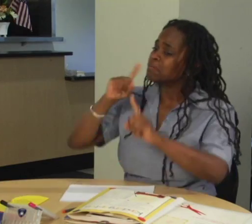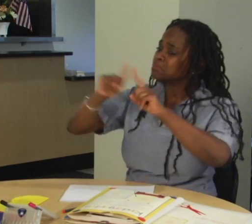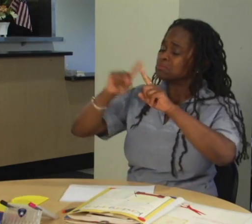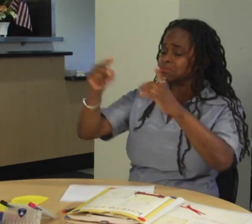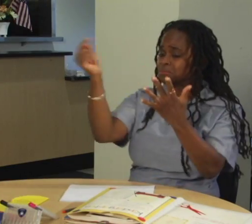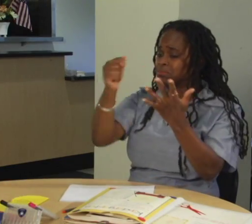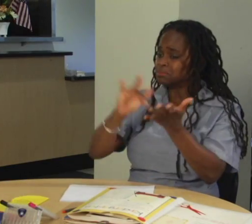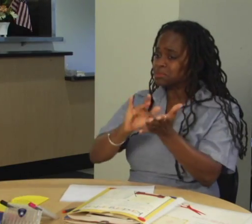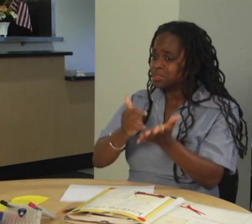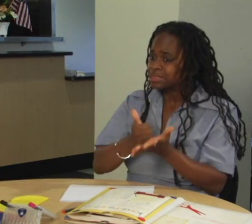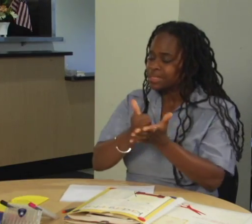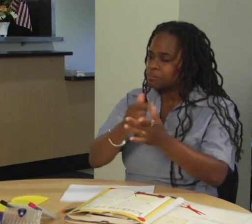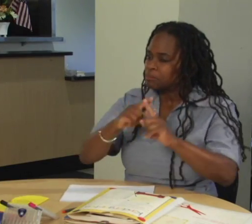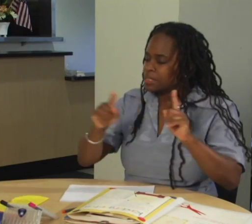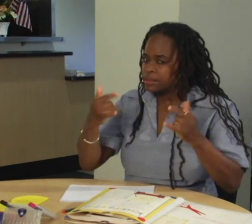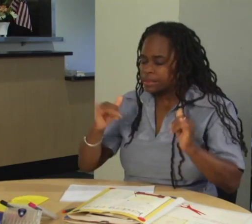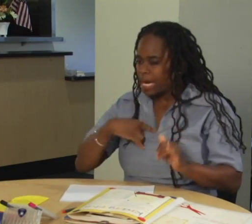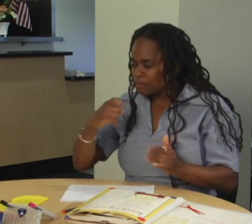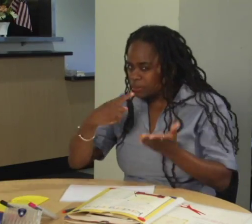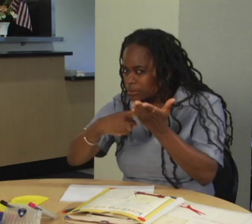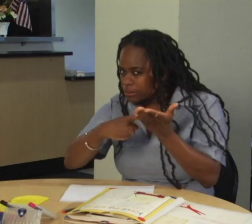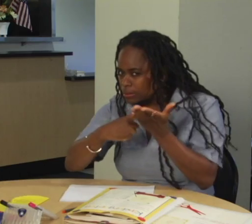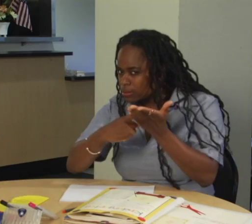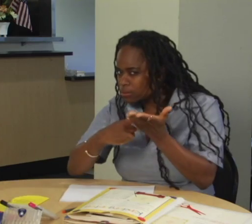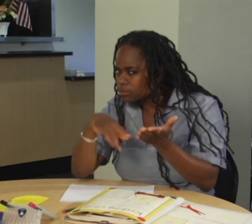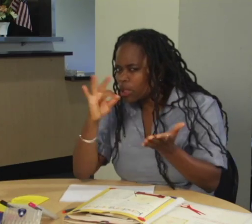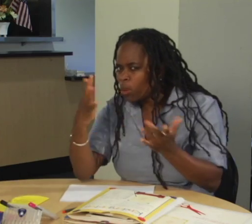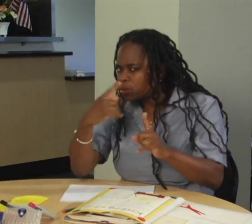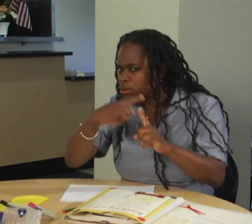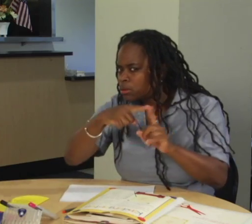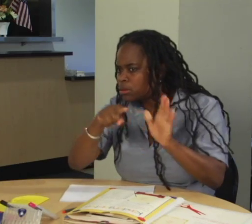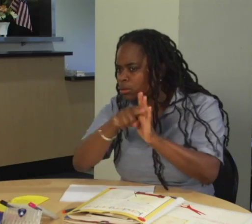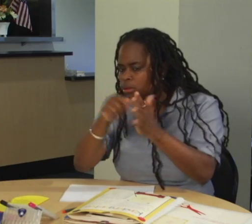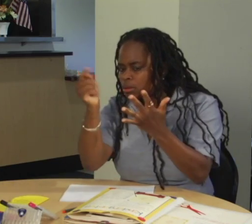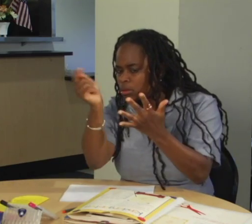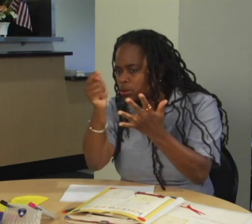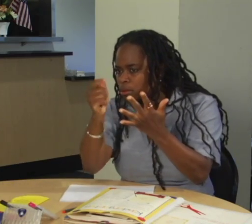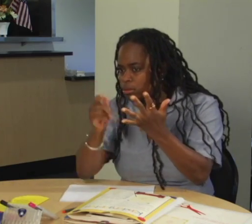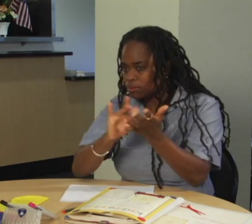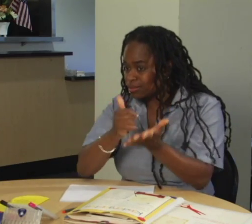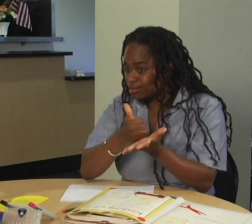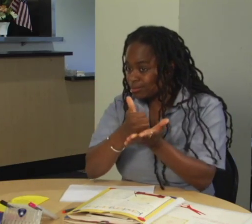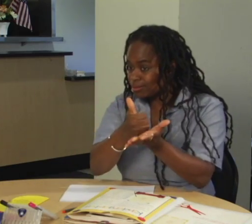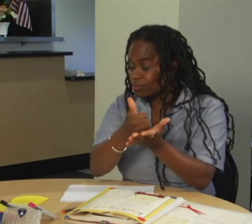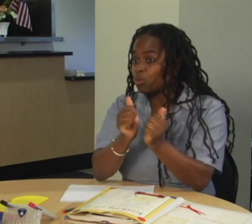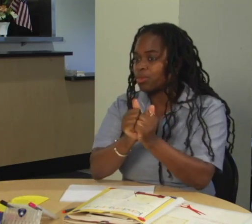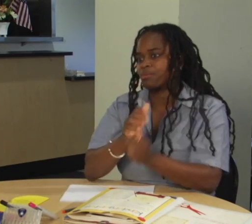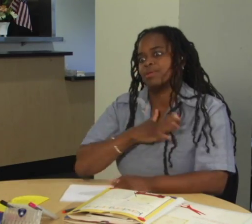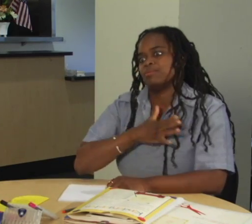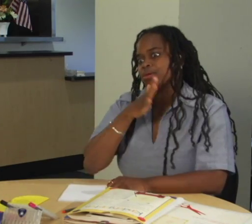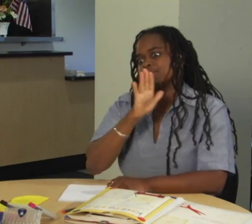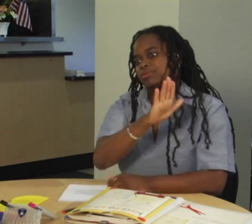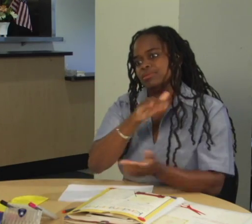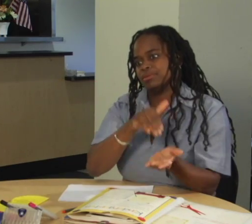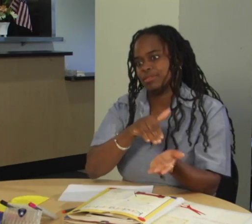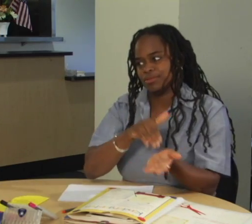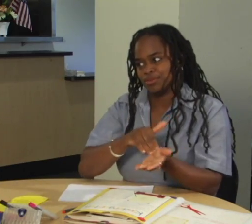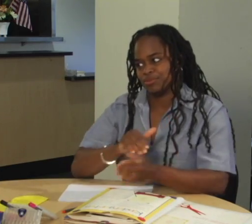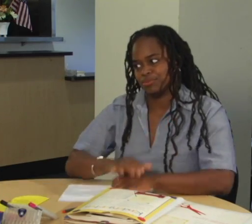Oh, sure. I know there are lots of treatments out there. I need to find out the pros and cons of each one and discuss it with her doctor.